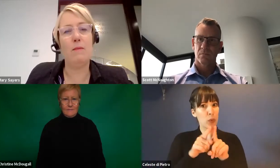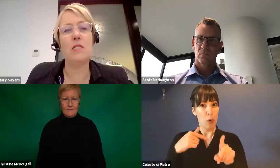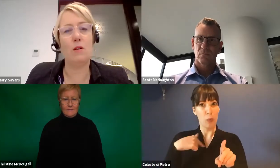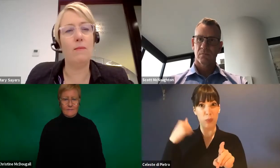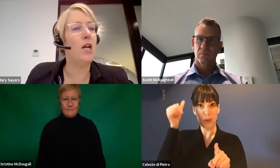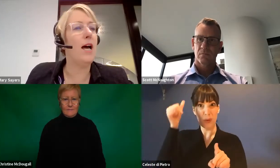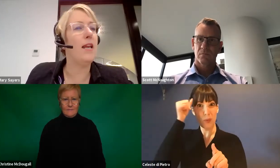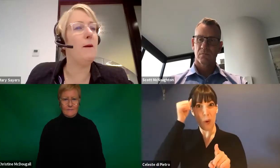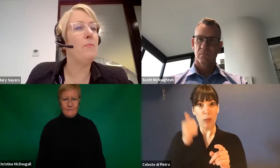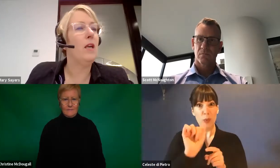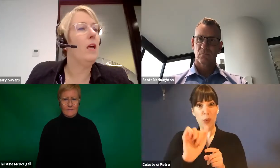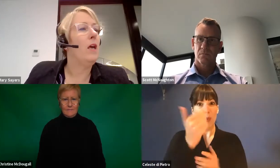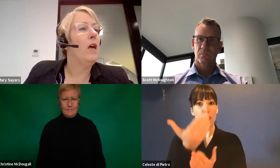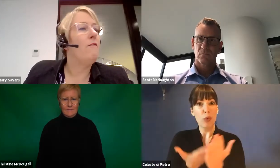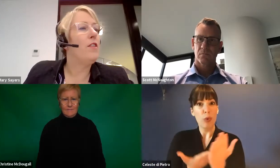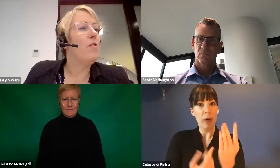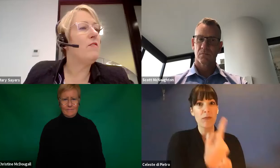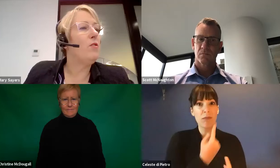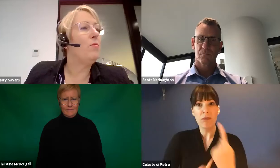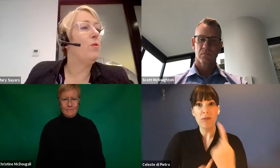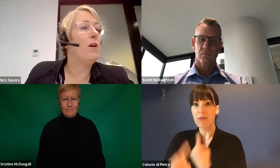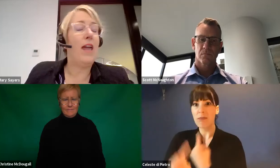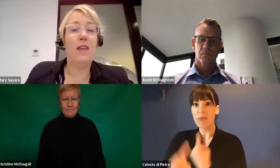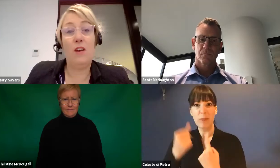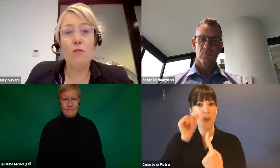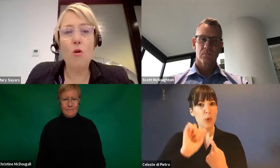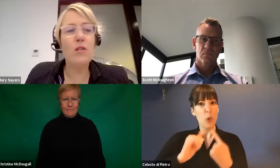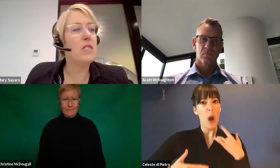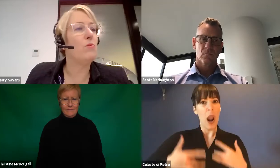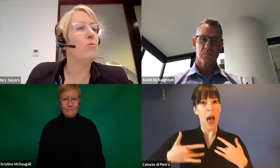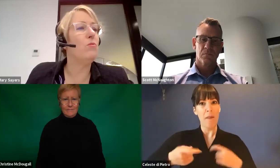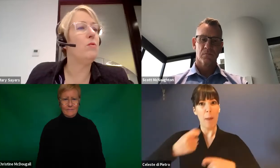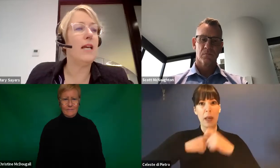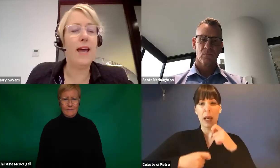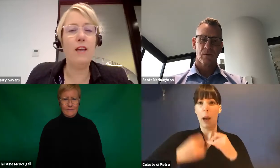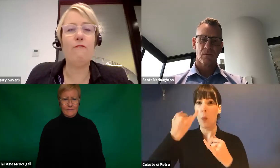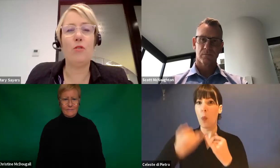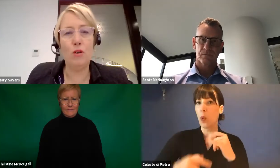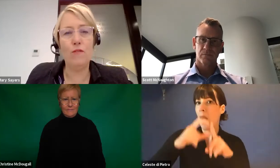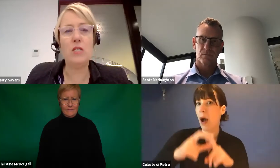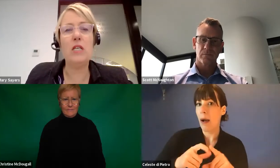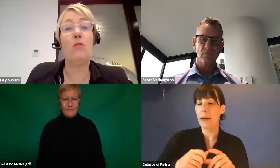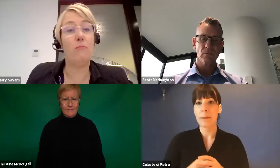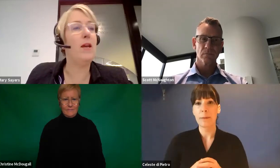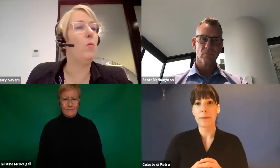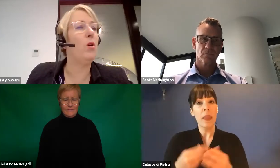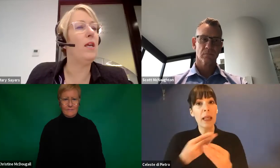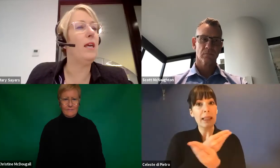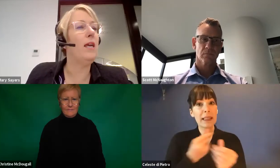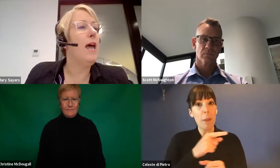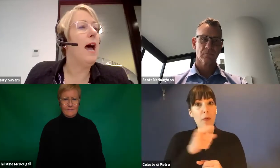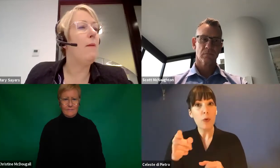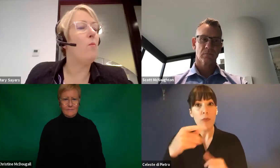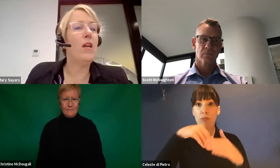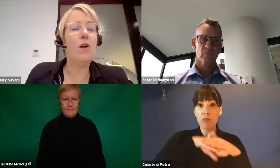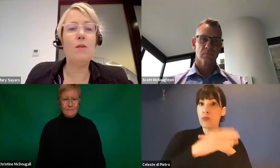has become so much harder. For those of you who are either enrolled at school, TAFE or university or have been working